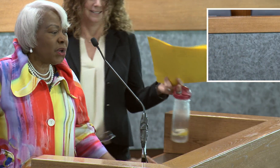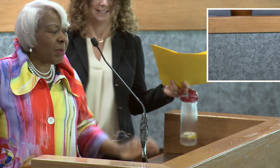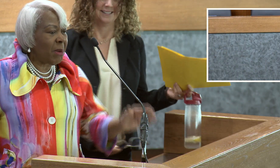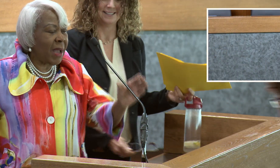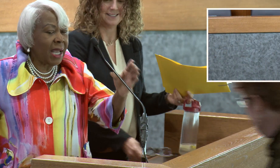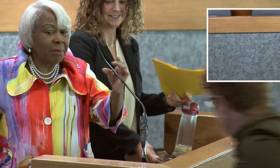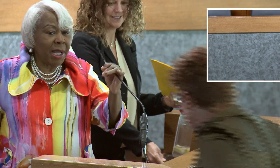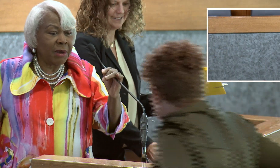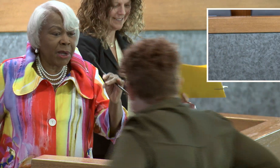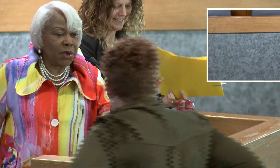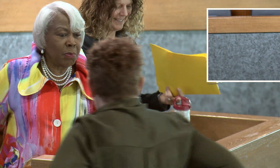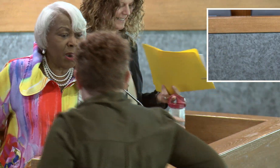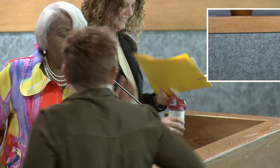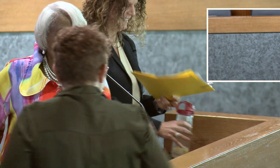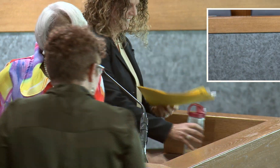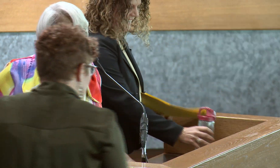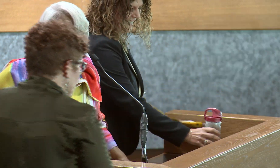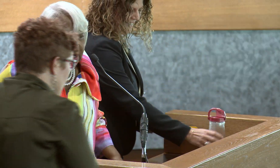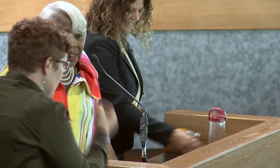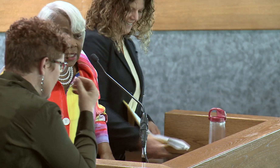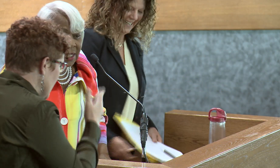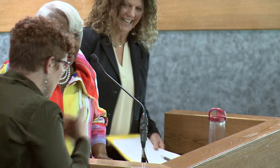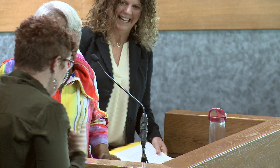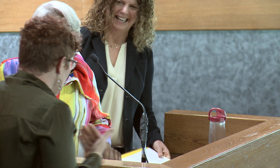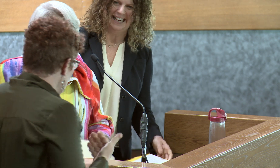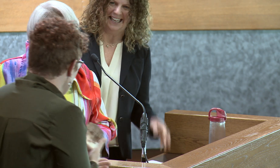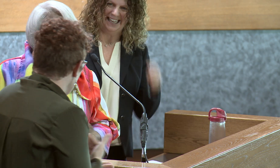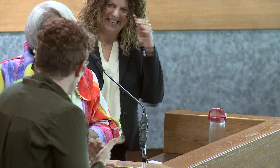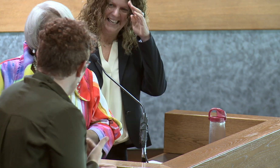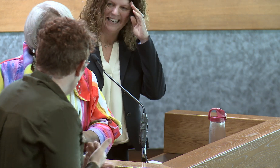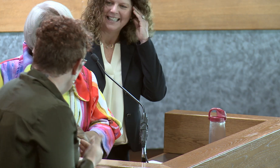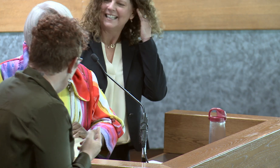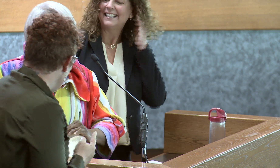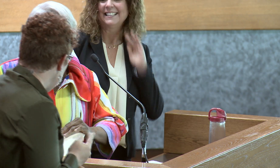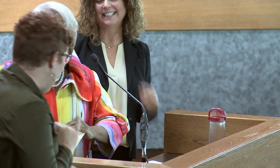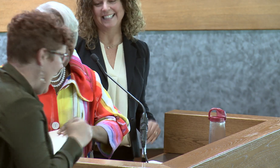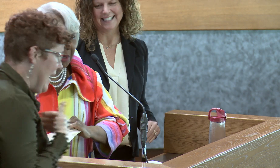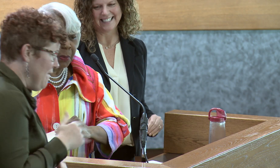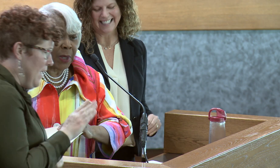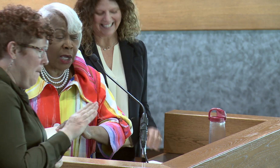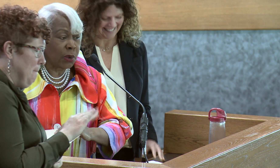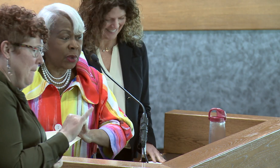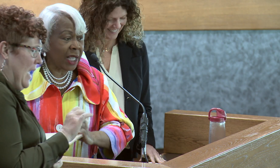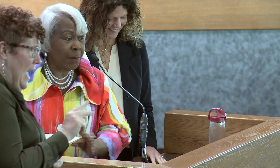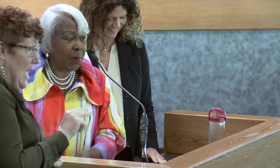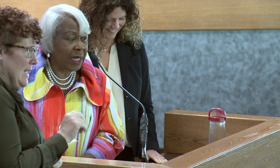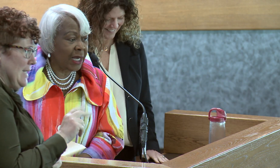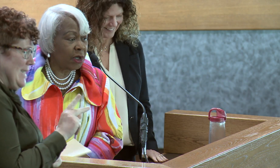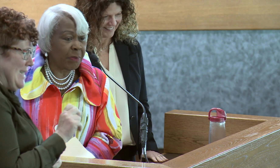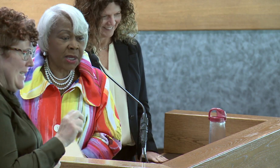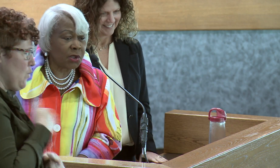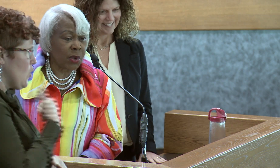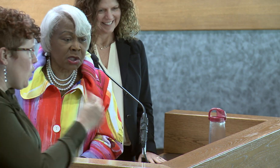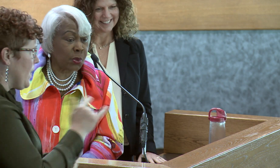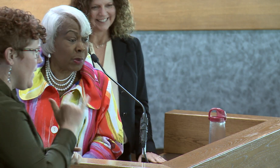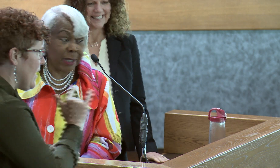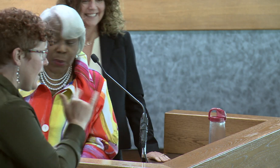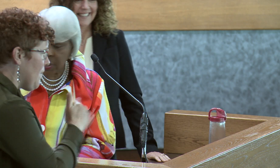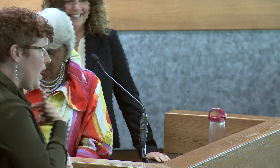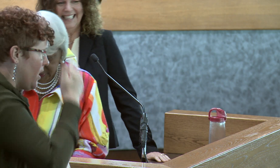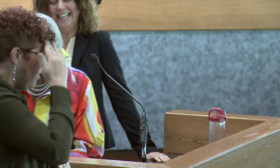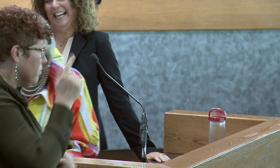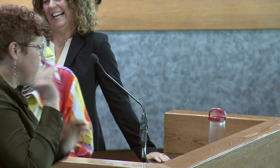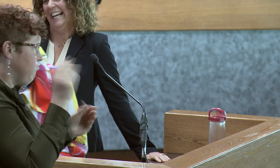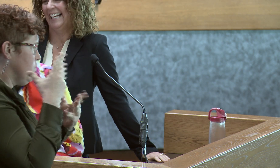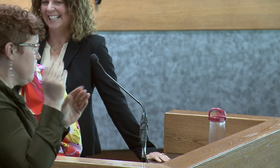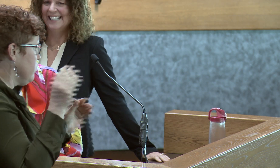Linda told you about my new parts, right? I have a bionic knee. got, when I go through the airport now, I know the bells and whistle will